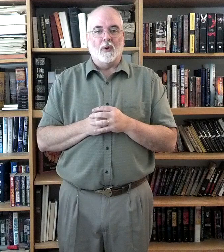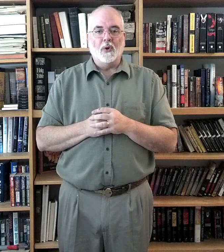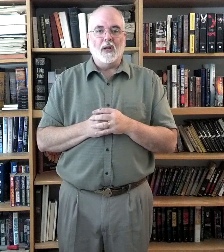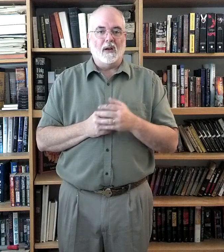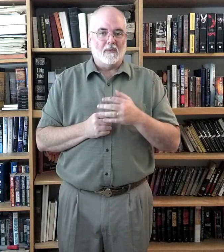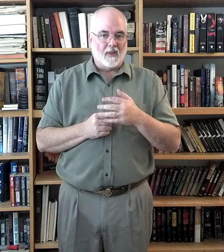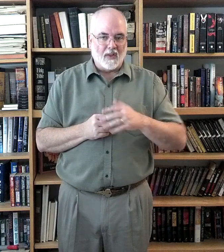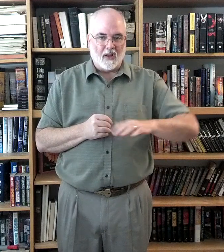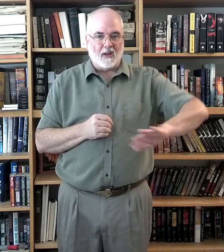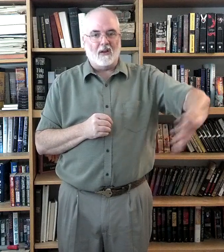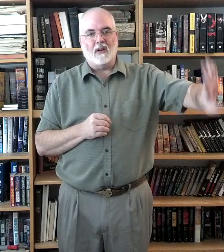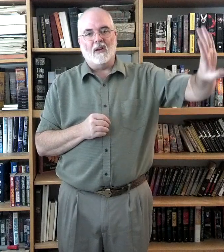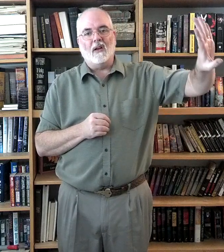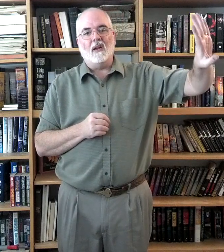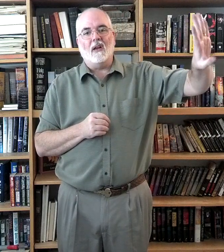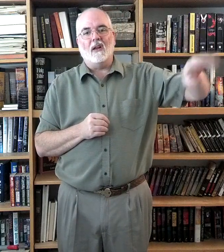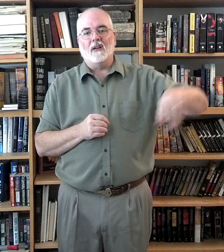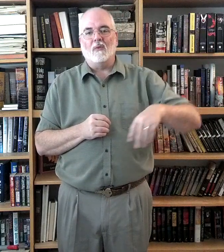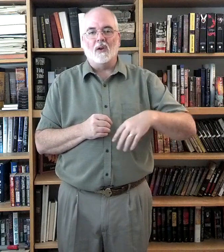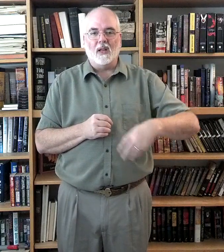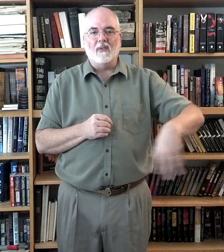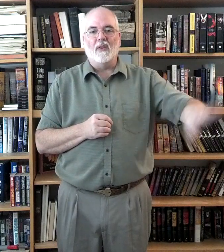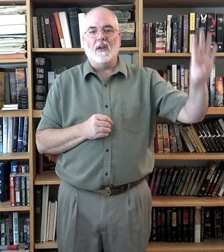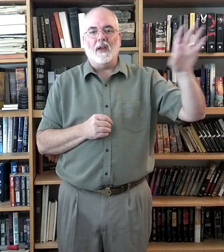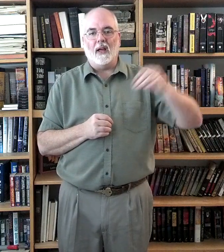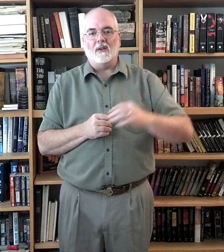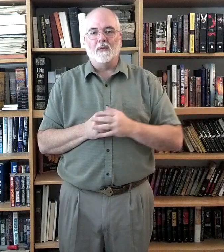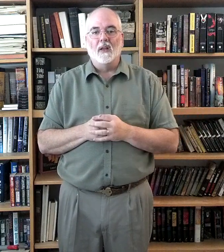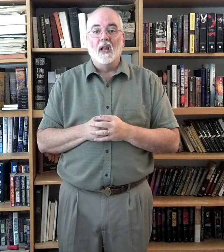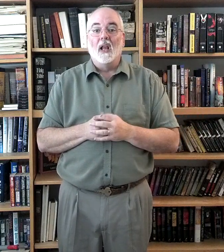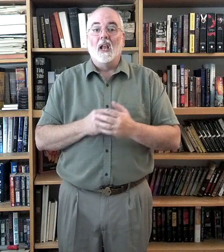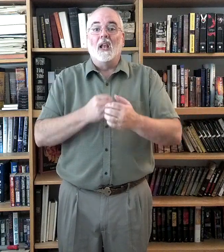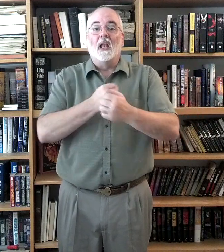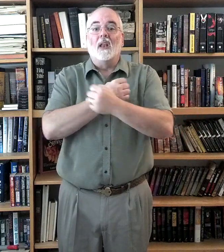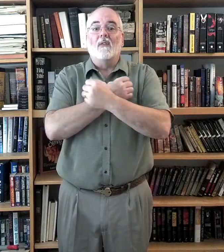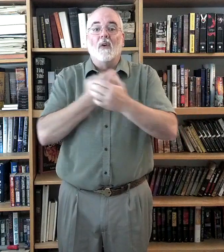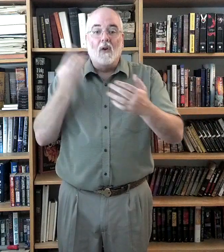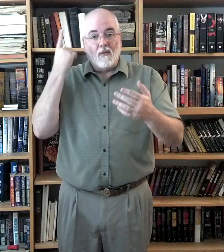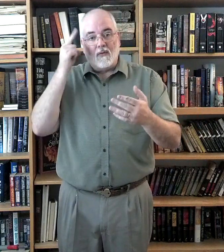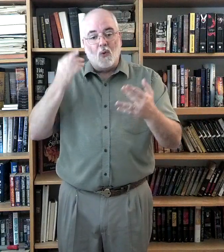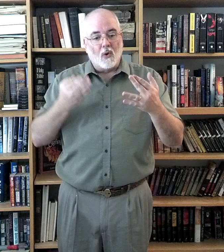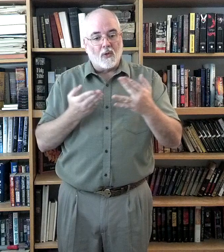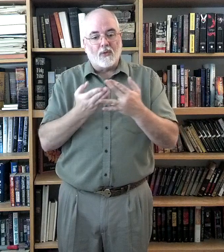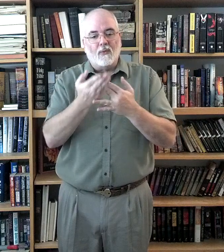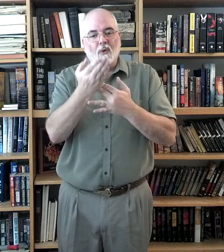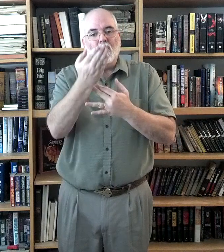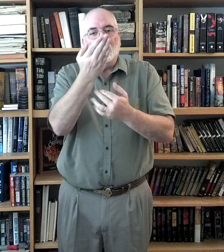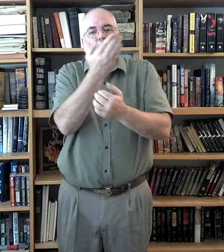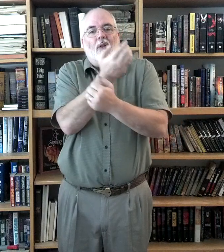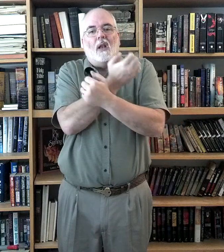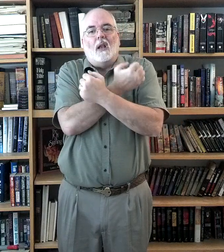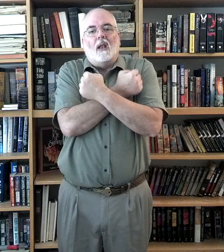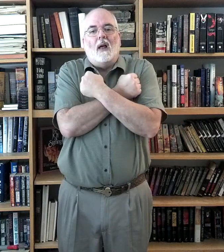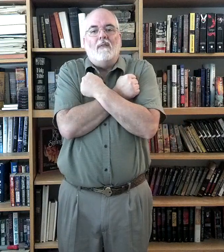we do here. The, we're leaving the out. For, through the loving,